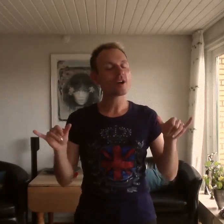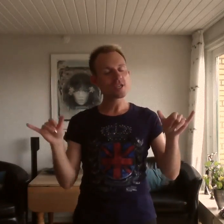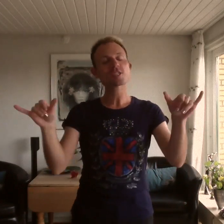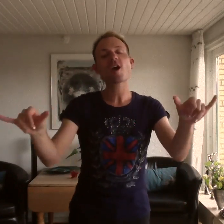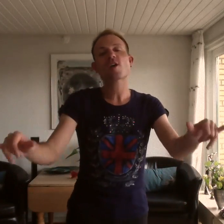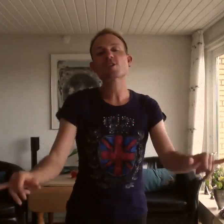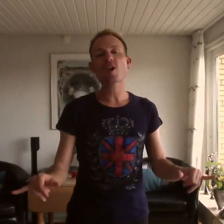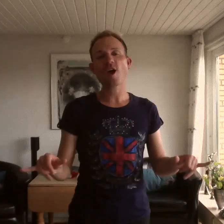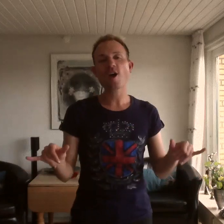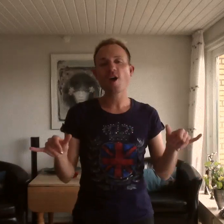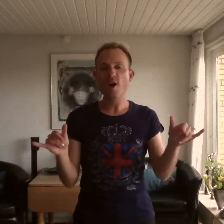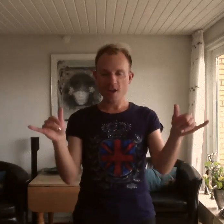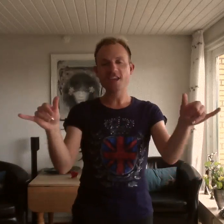keep on turnin'